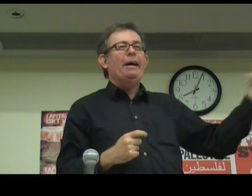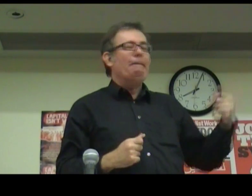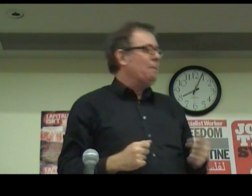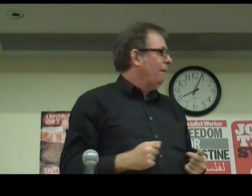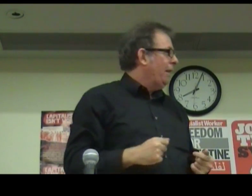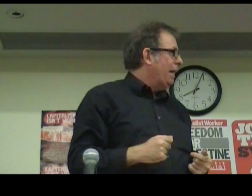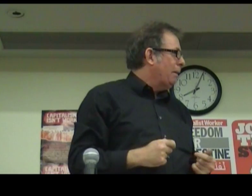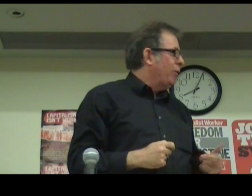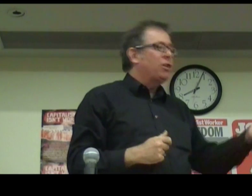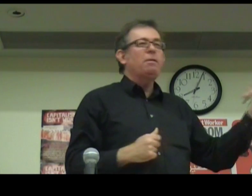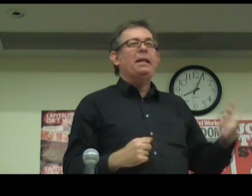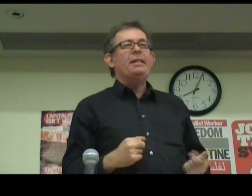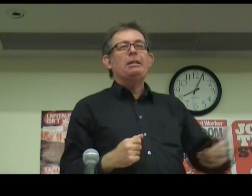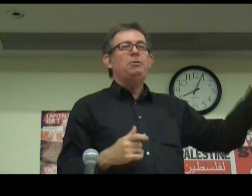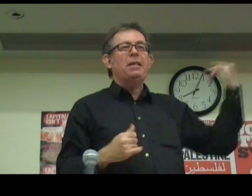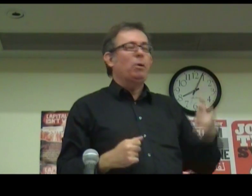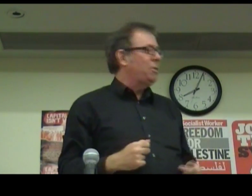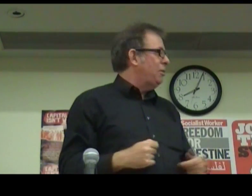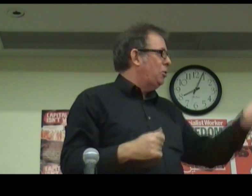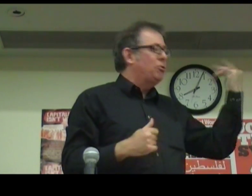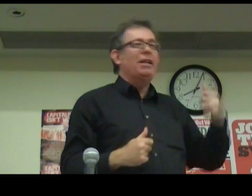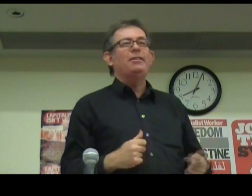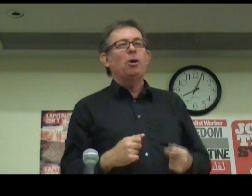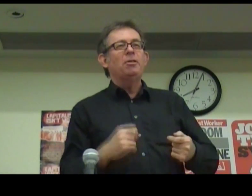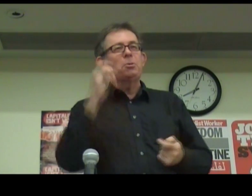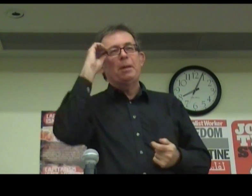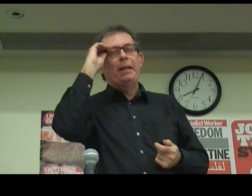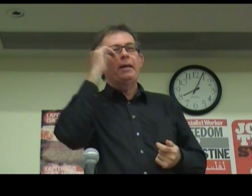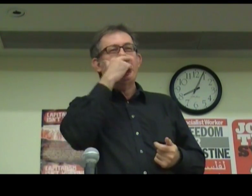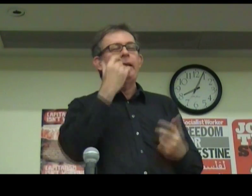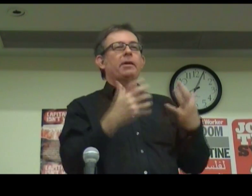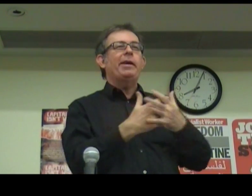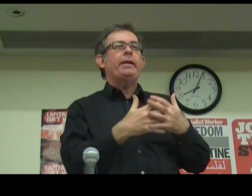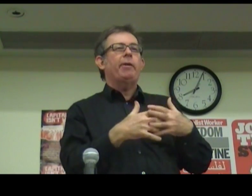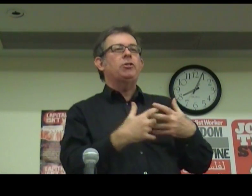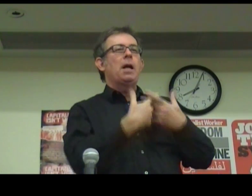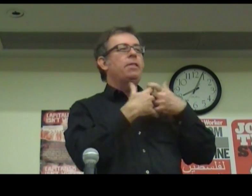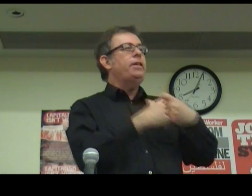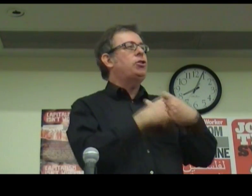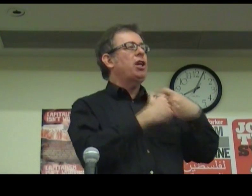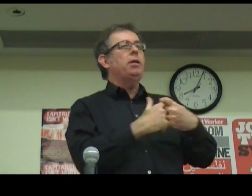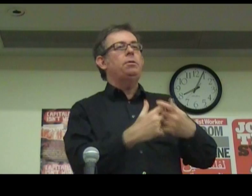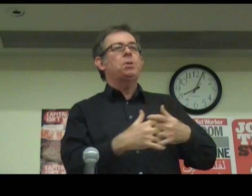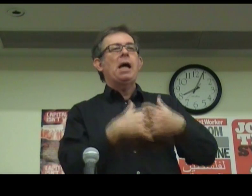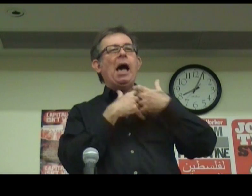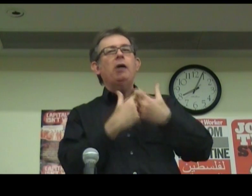rich of the Middle East losing, what was it, $2 trillion or something like that in the credit crunch. This shows how